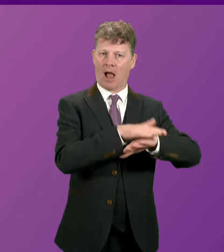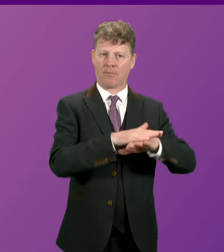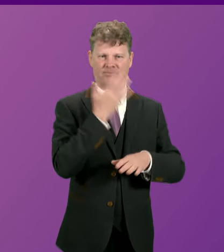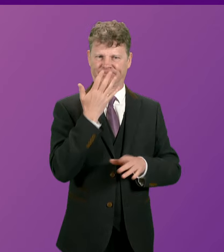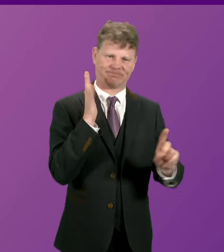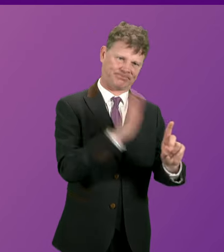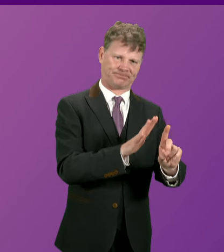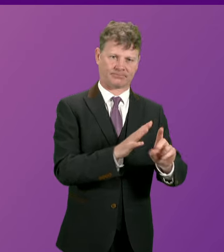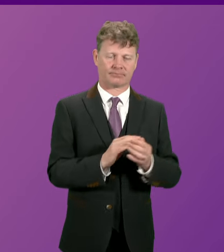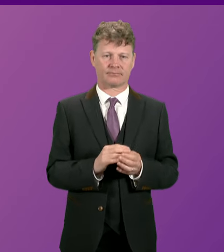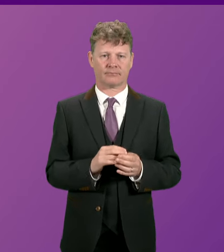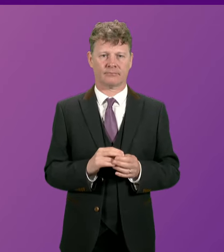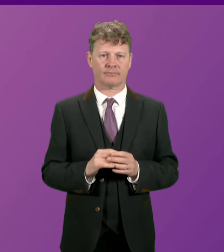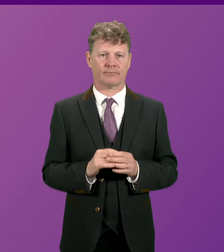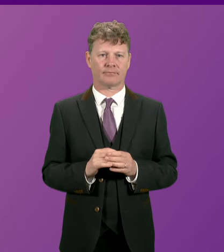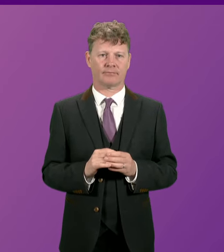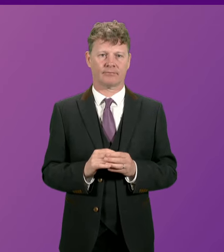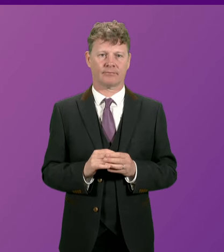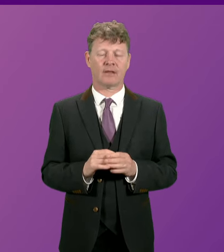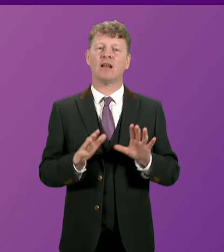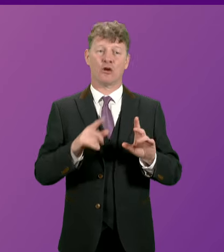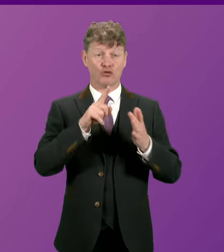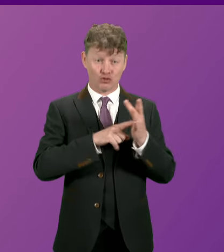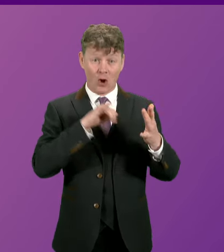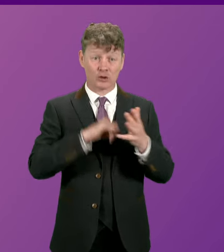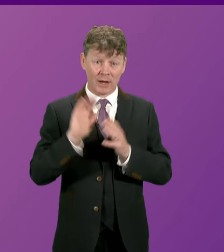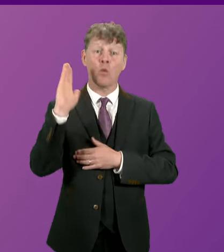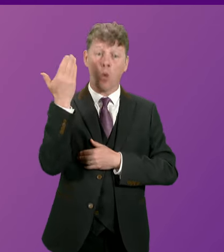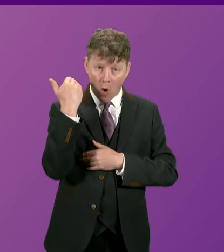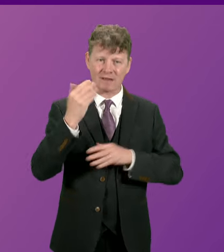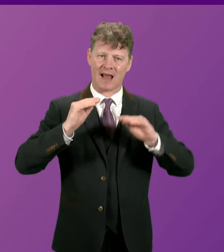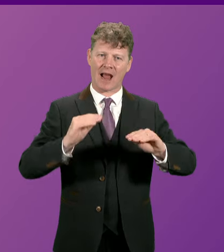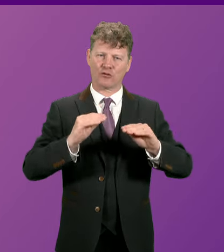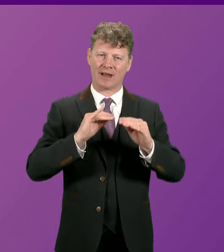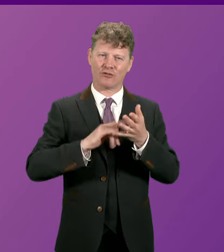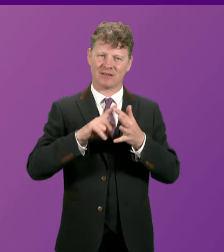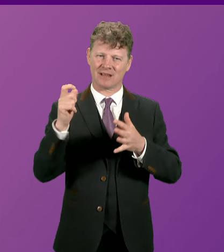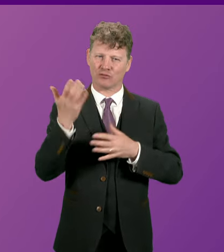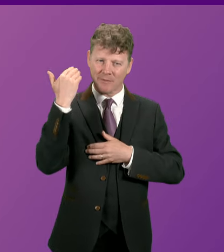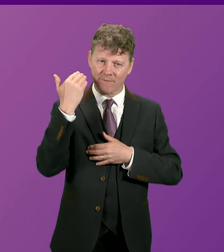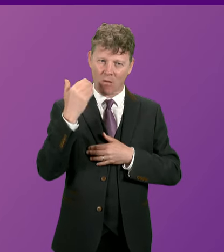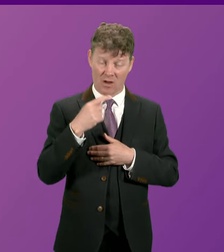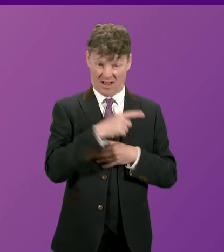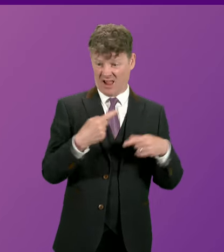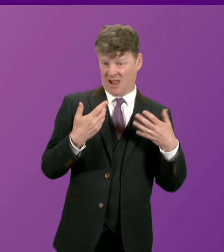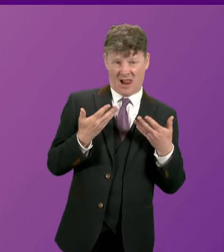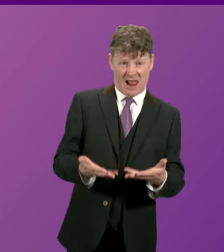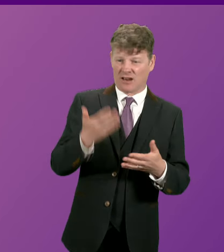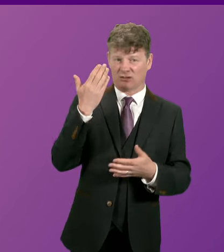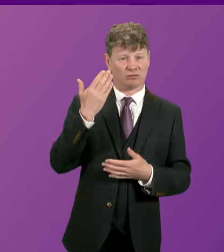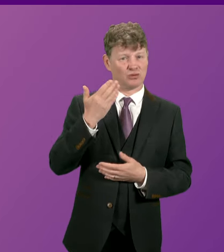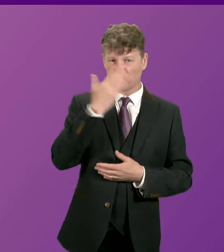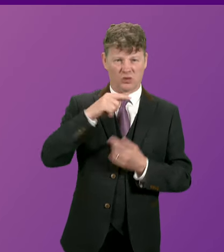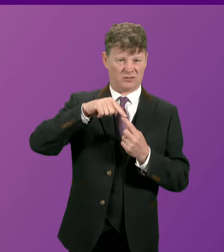Secretary. John Swinney was Education Secretary who let our schools spiral down